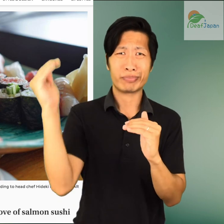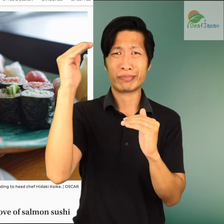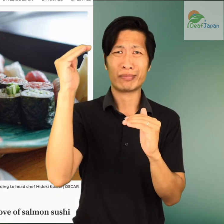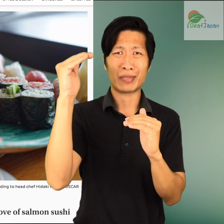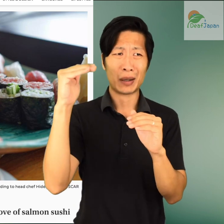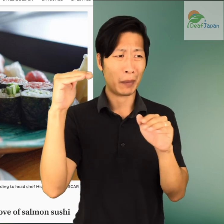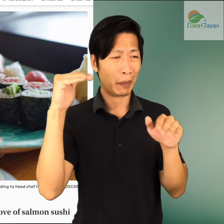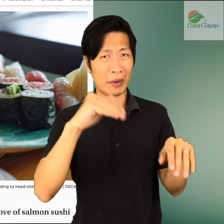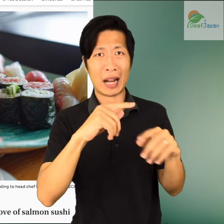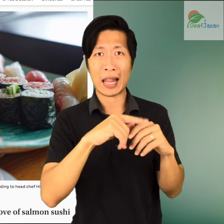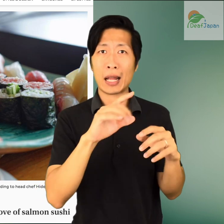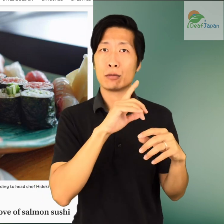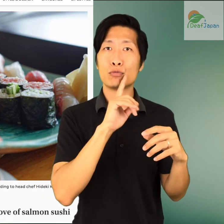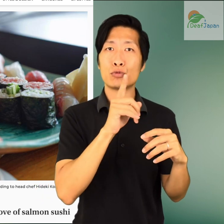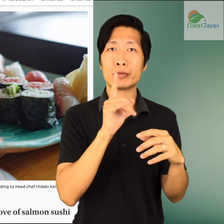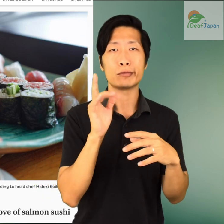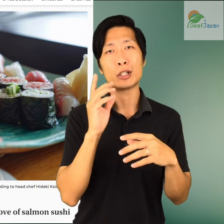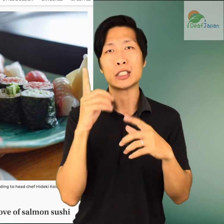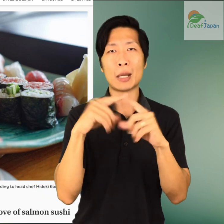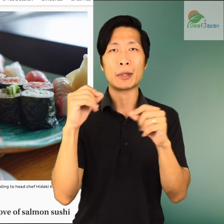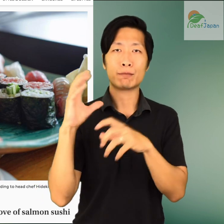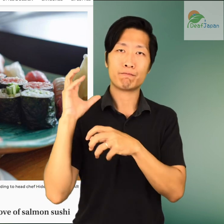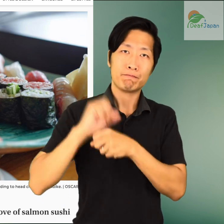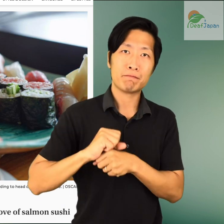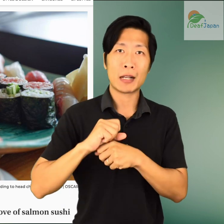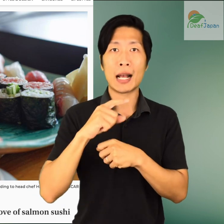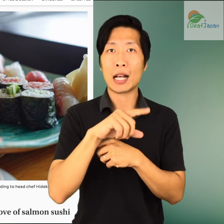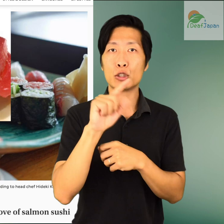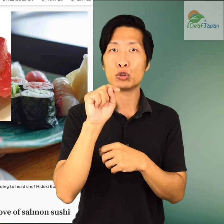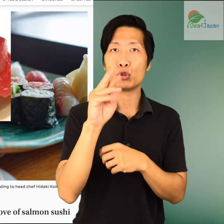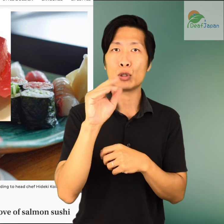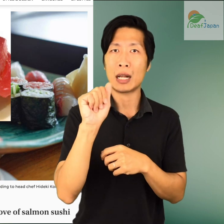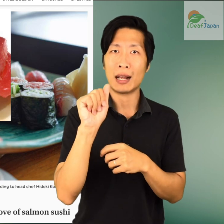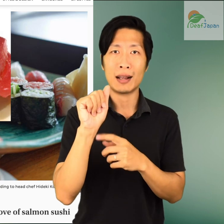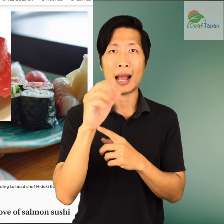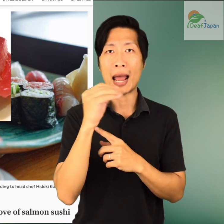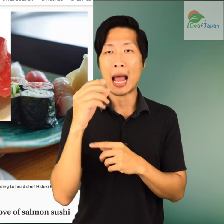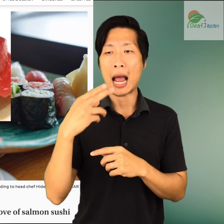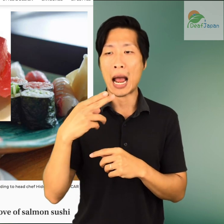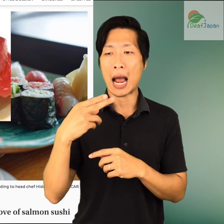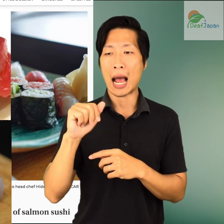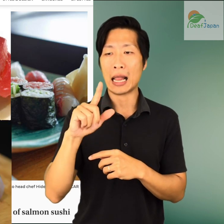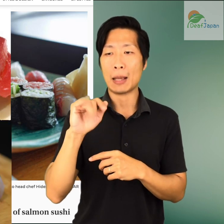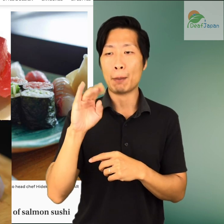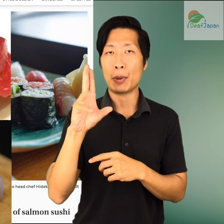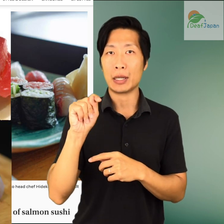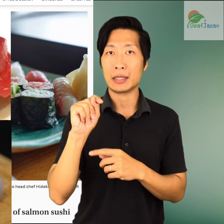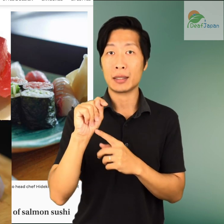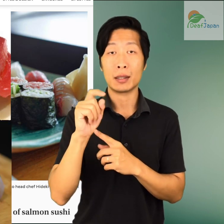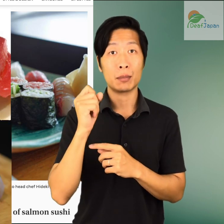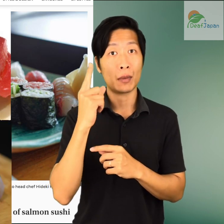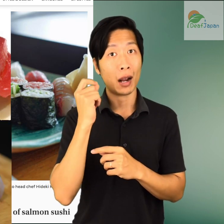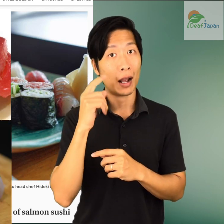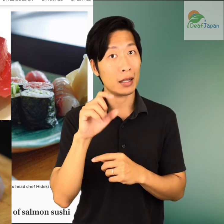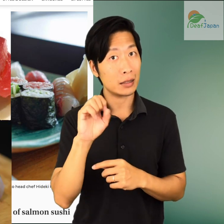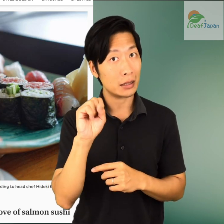higher than the more traditional tuna and halibut. But salmon is a relatively